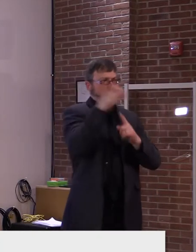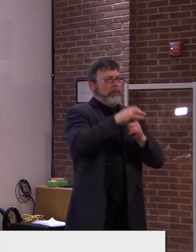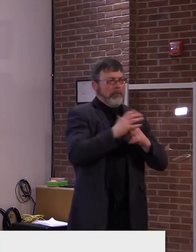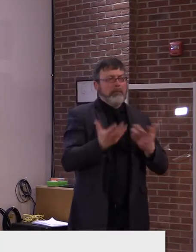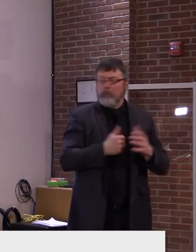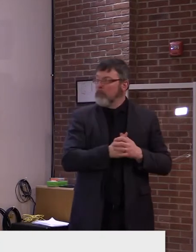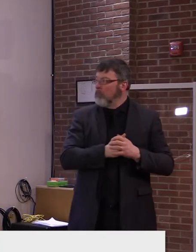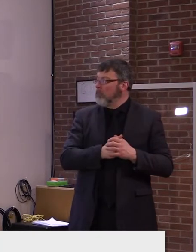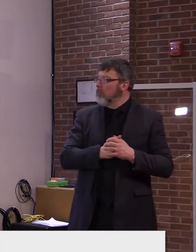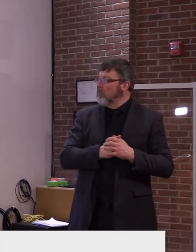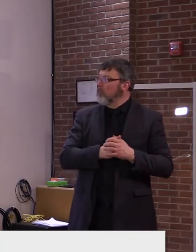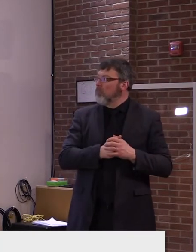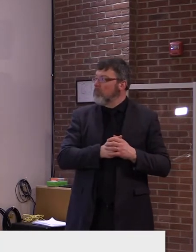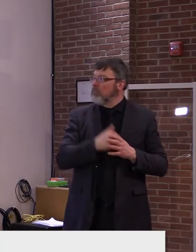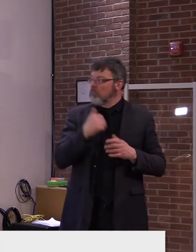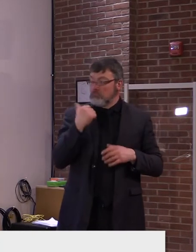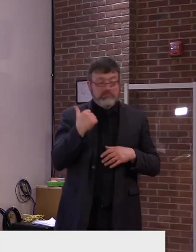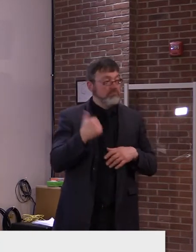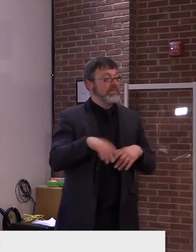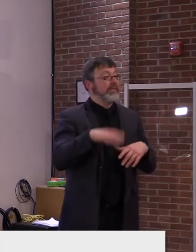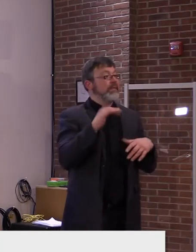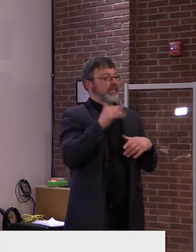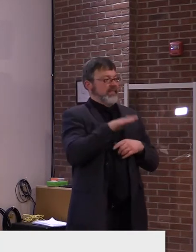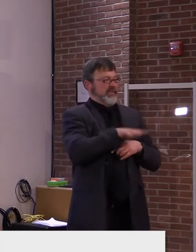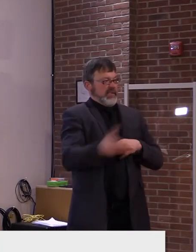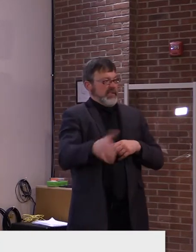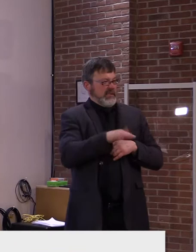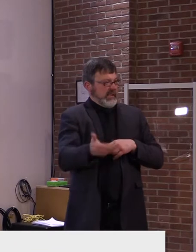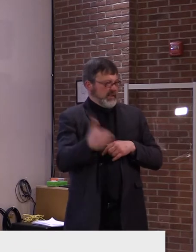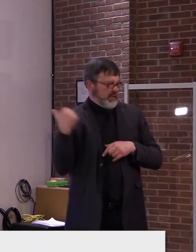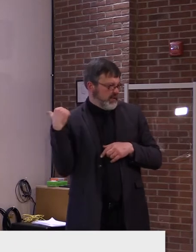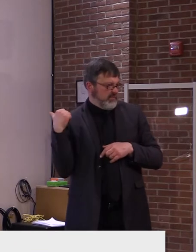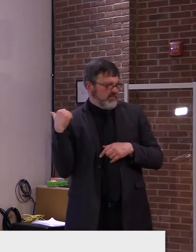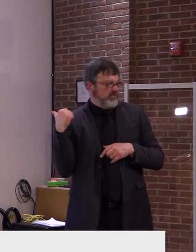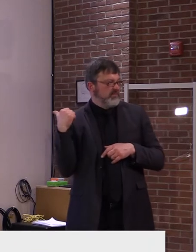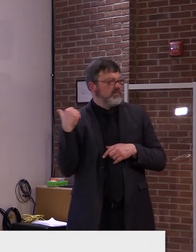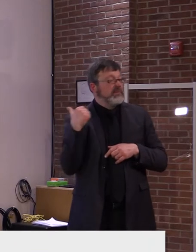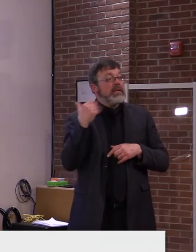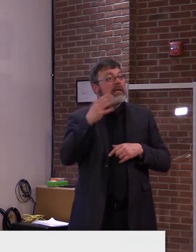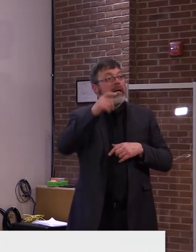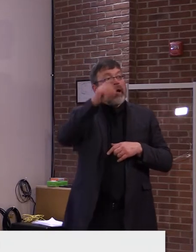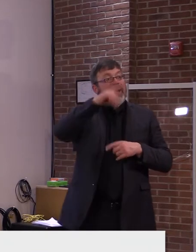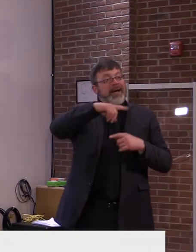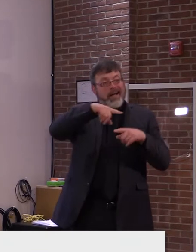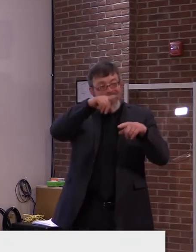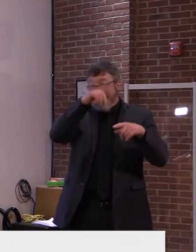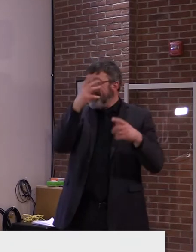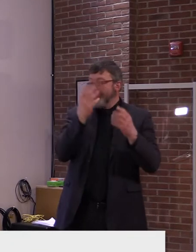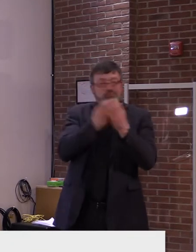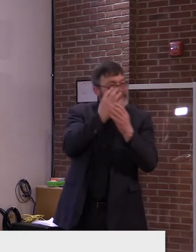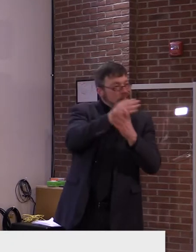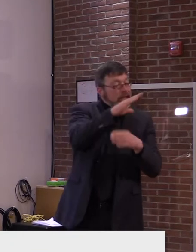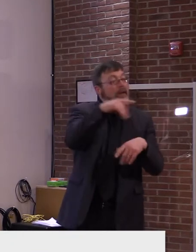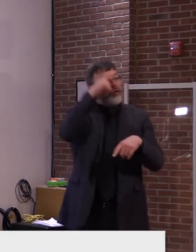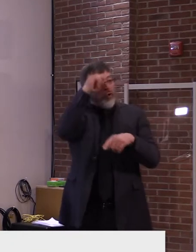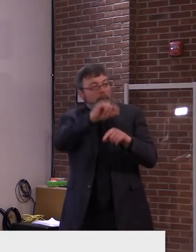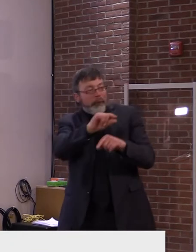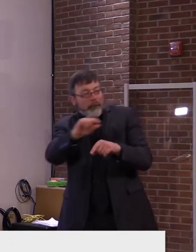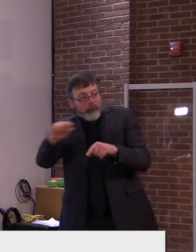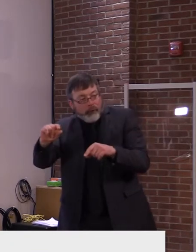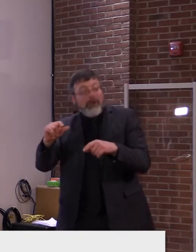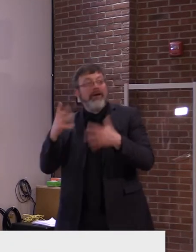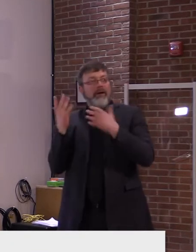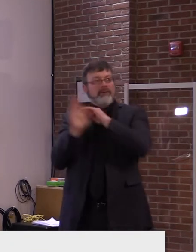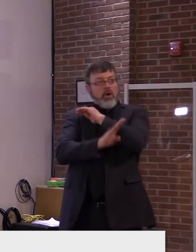dramatically. And then finally, we are also noticing a marked impact on deaths over the same time period